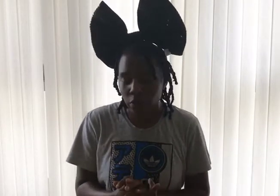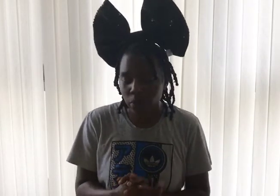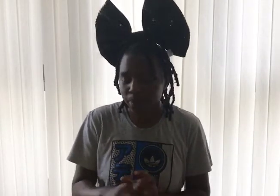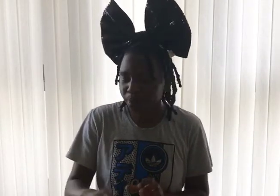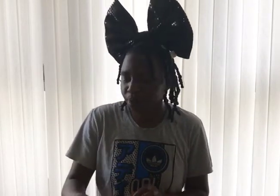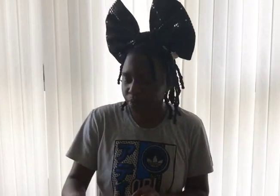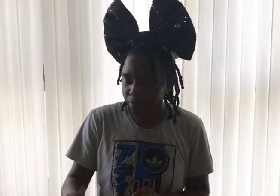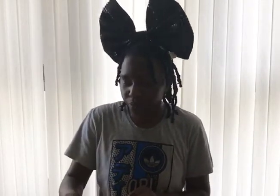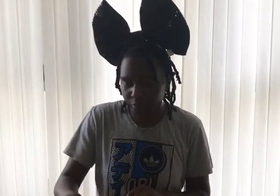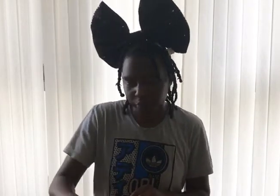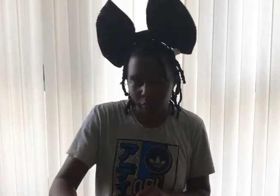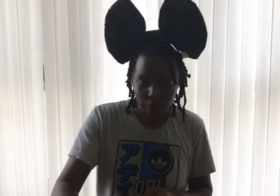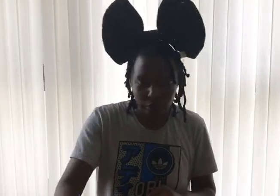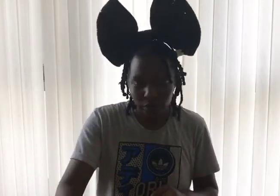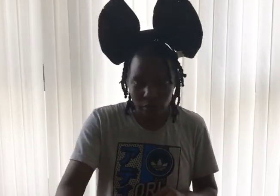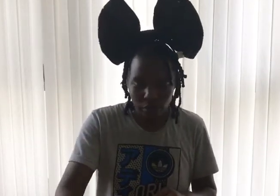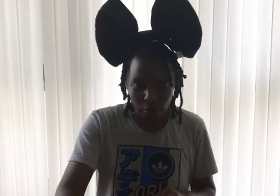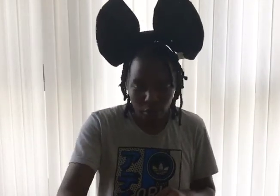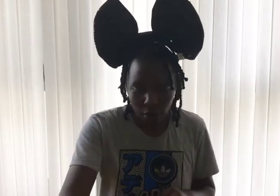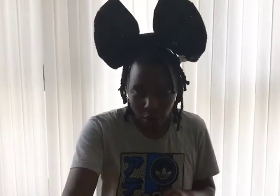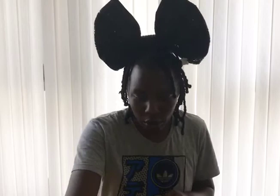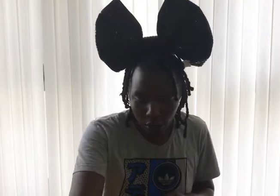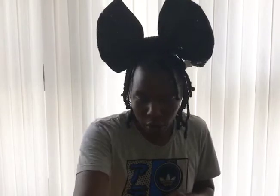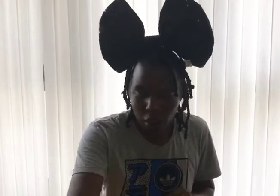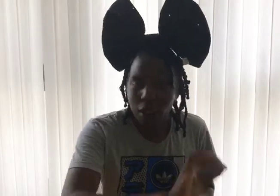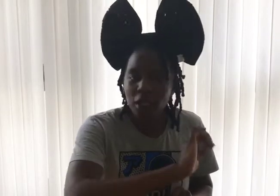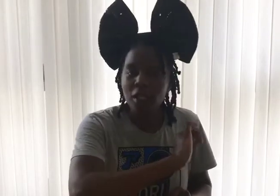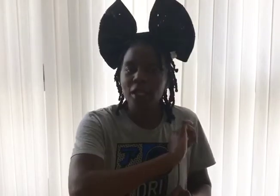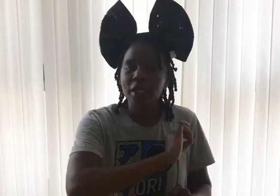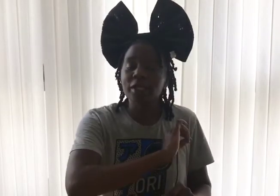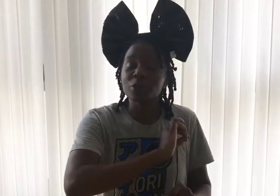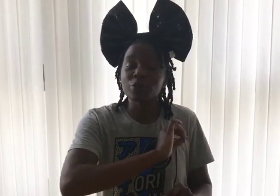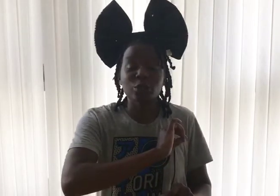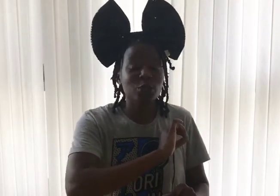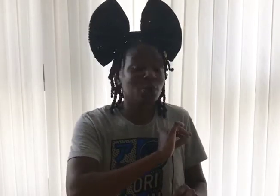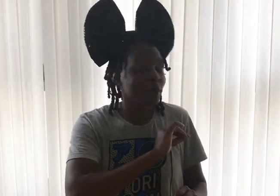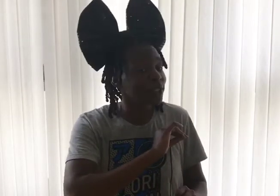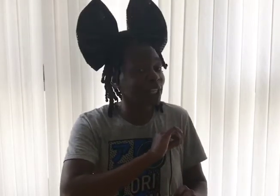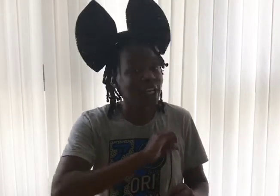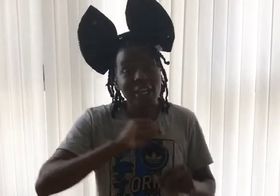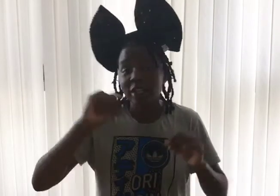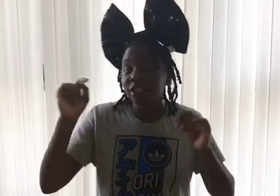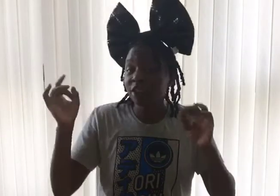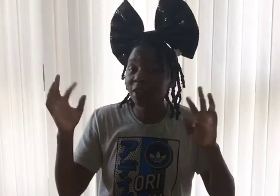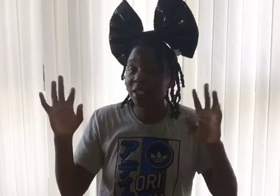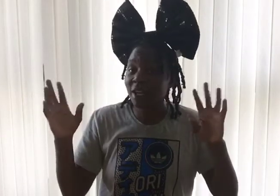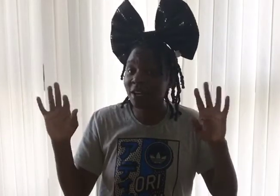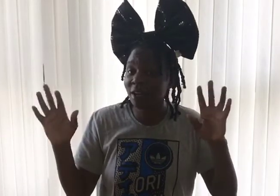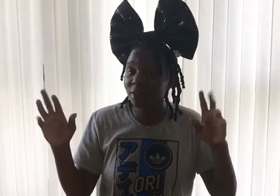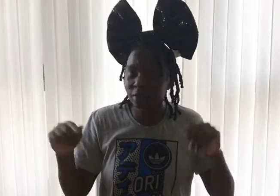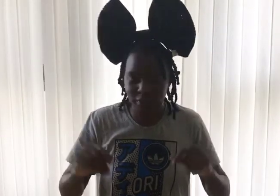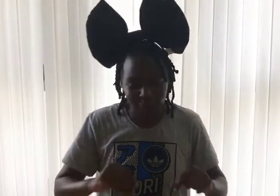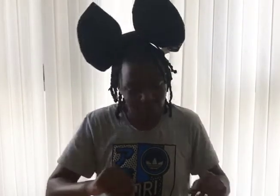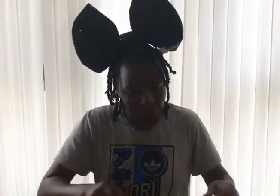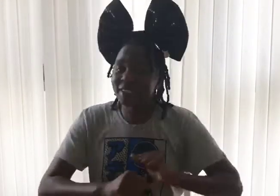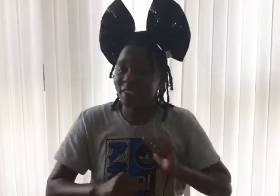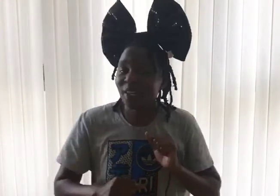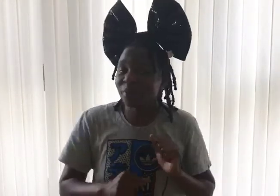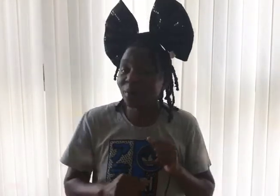let's move on to birthday shoutouts. It's time for